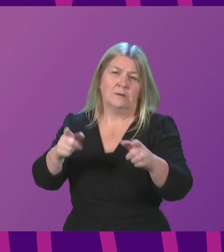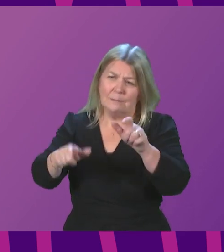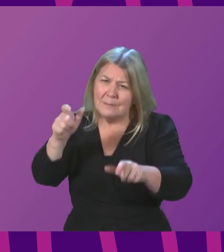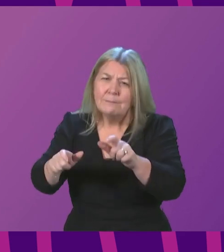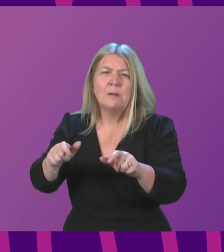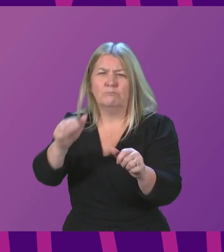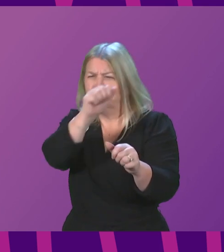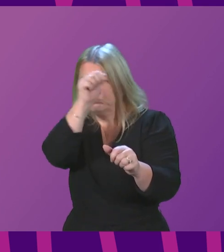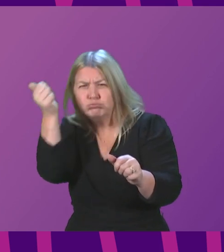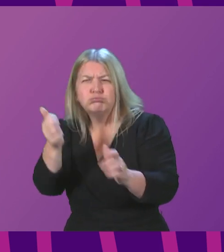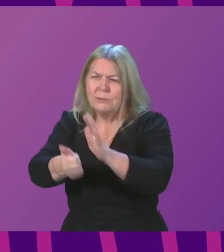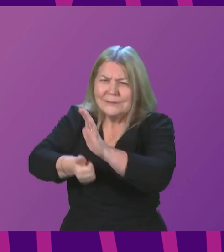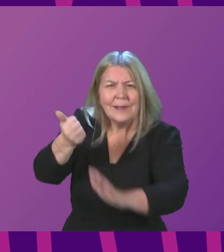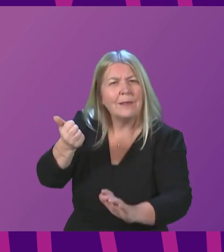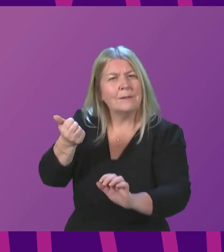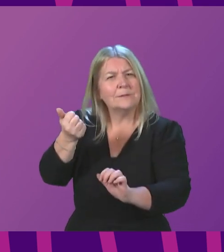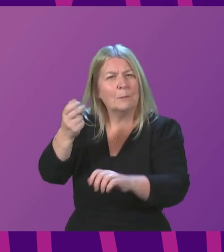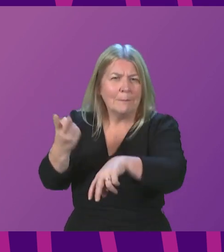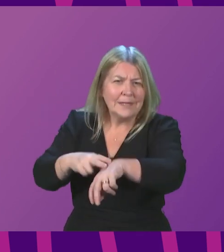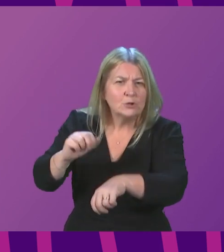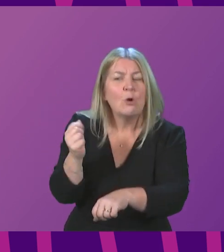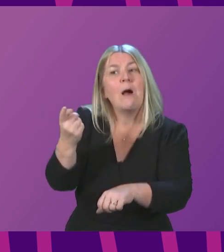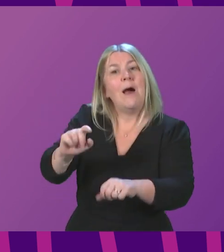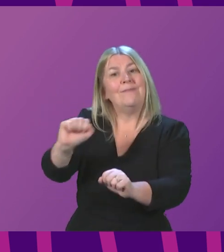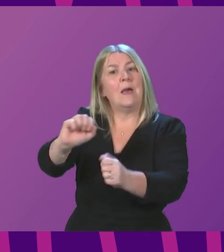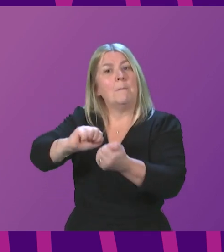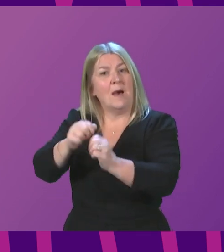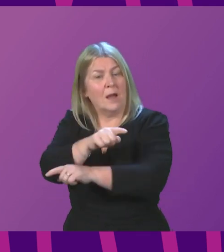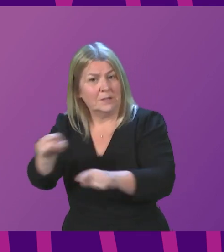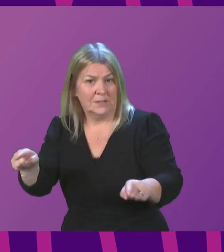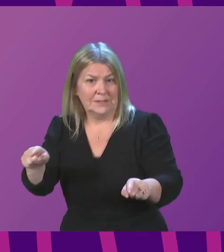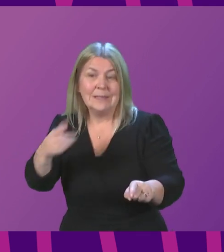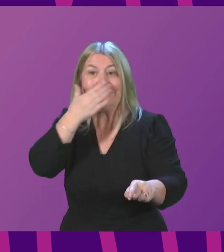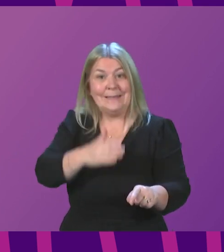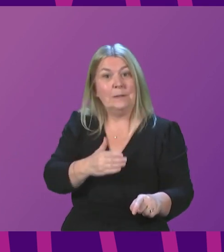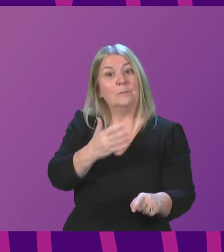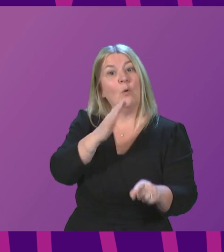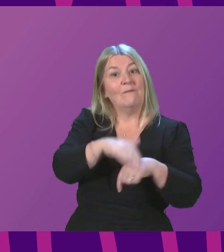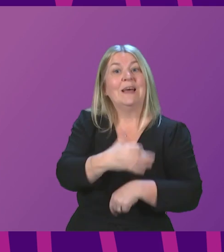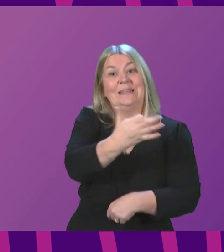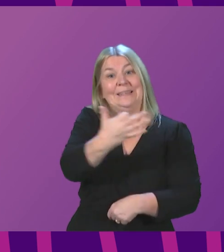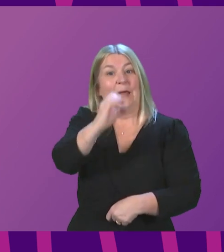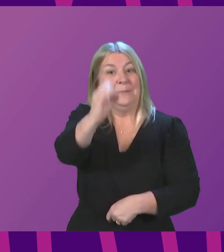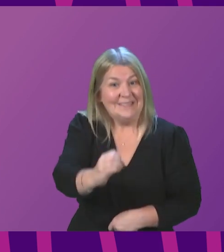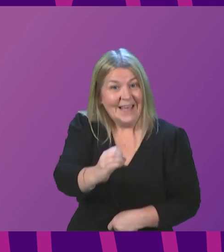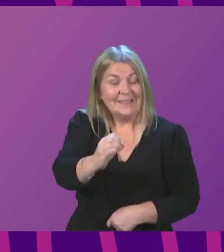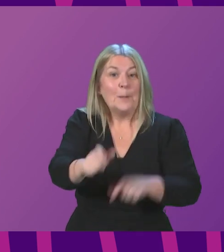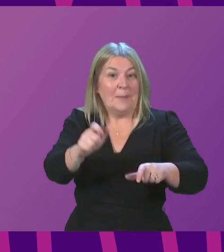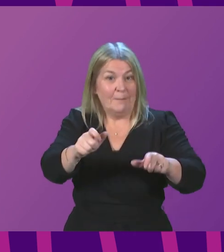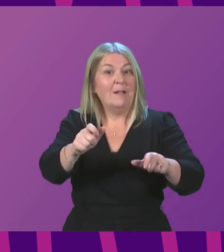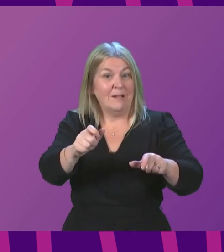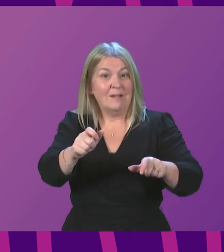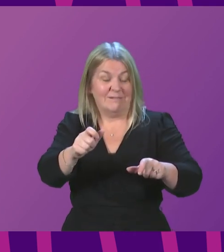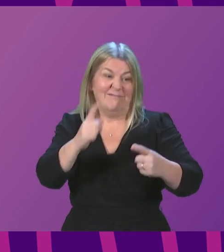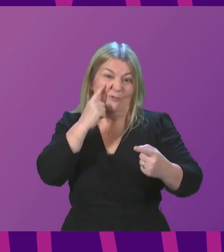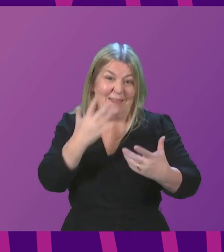expertise of Police Scotland and their partners because thanks to them more than 99% of people who do go missing each year are traced safe and